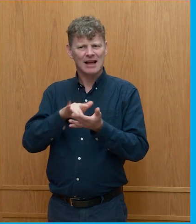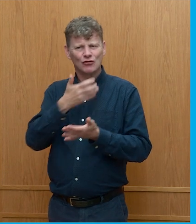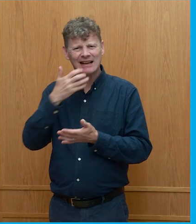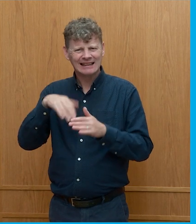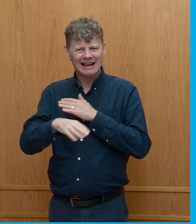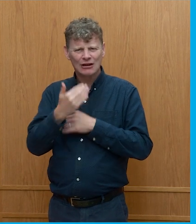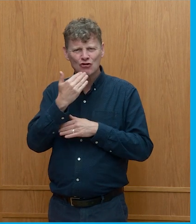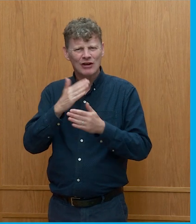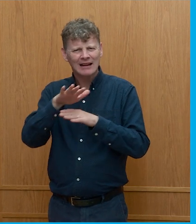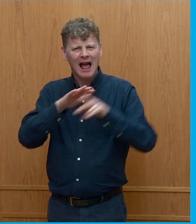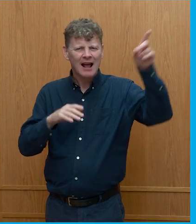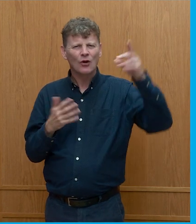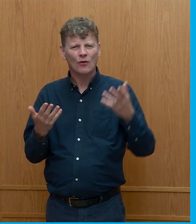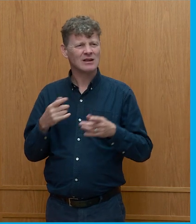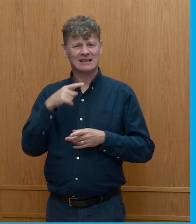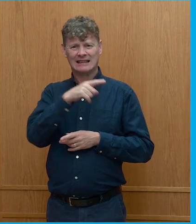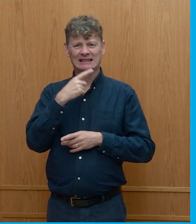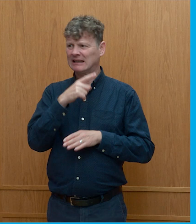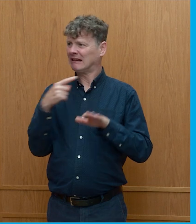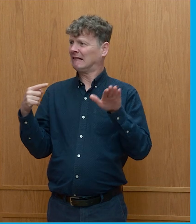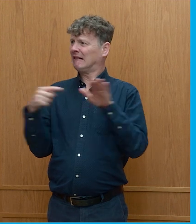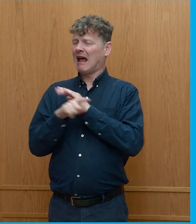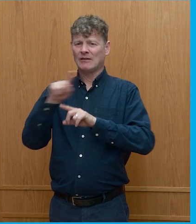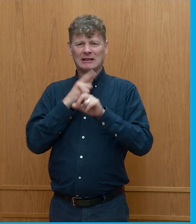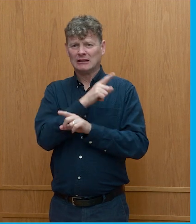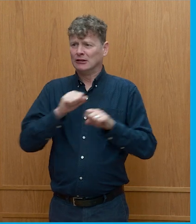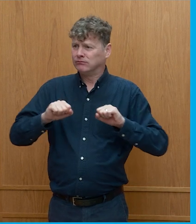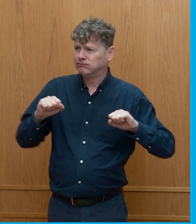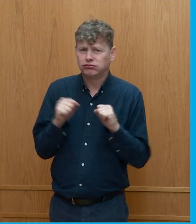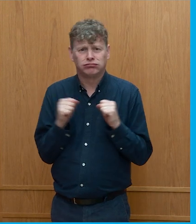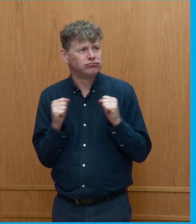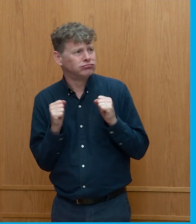he left the meeting and he said, I have never been so cold in my entire life.